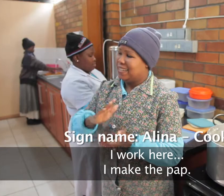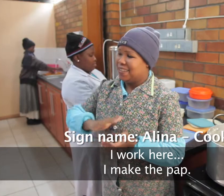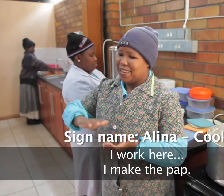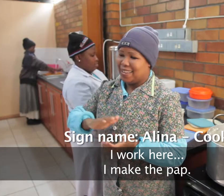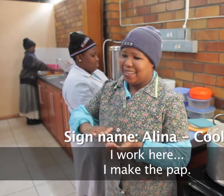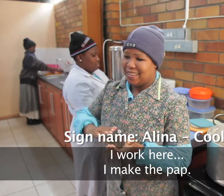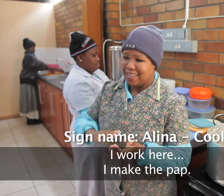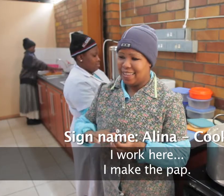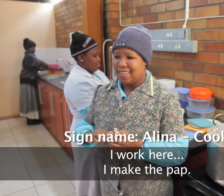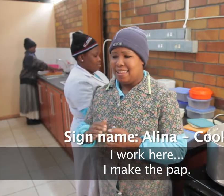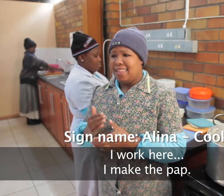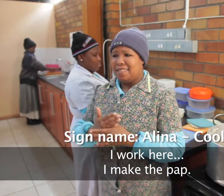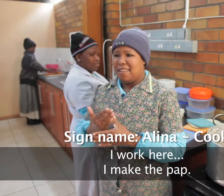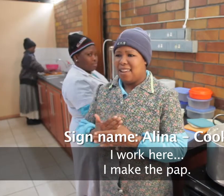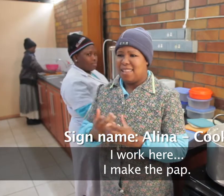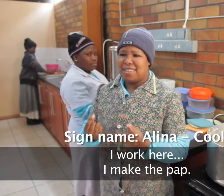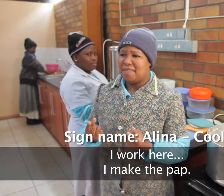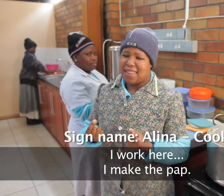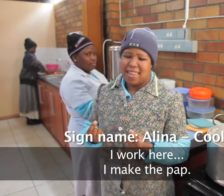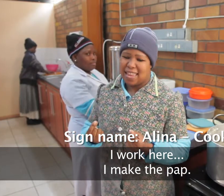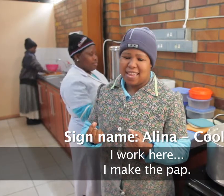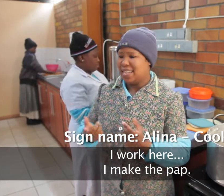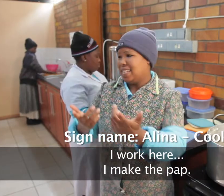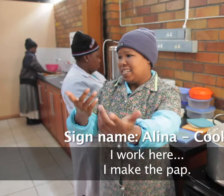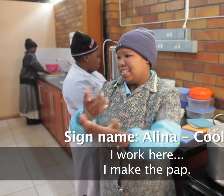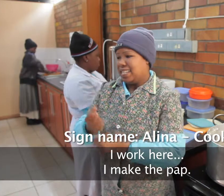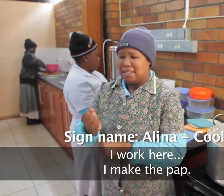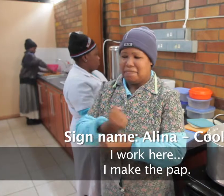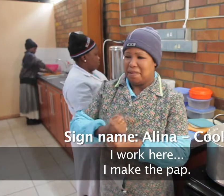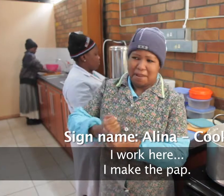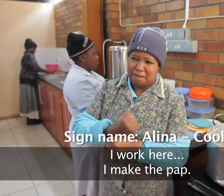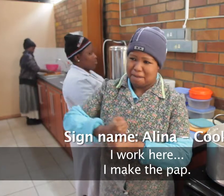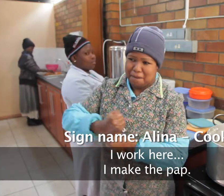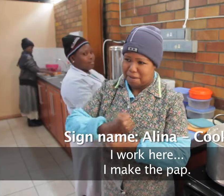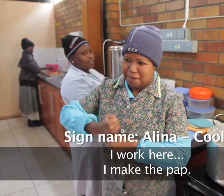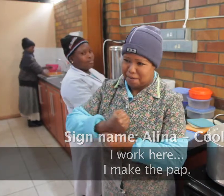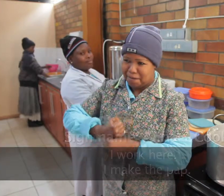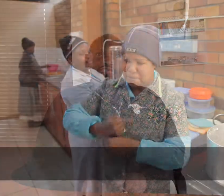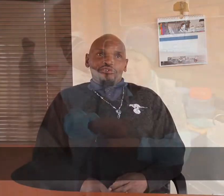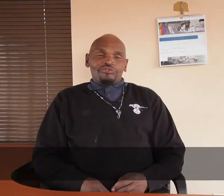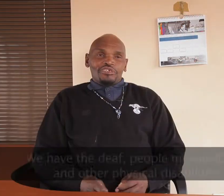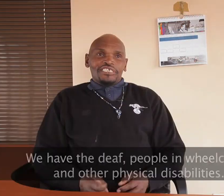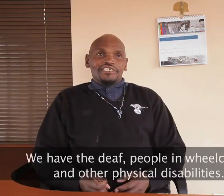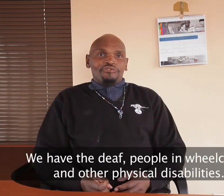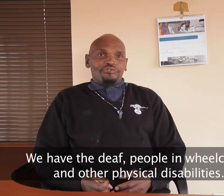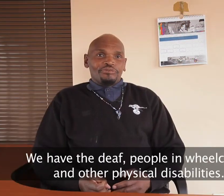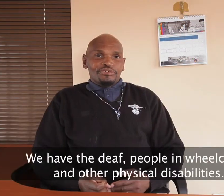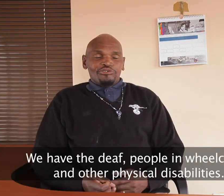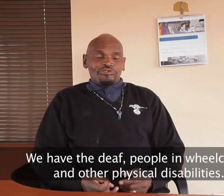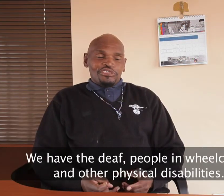Now we work here, we make the pub. We've got the deaf, we've got